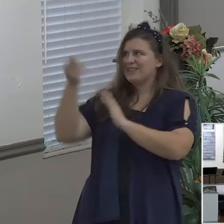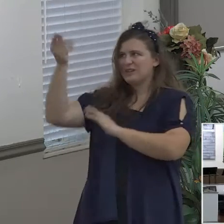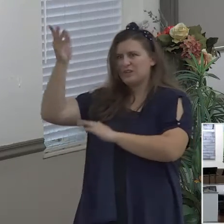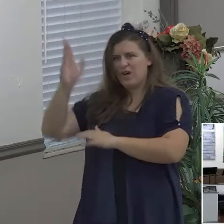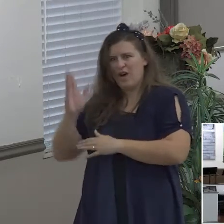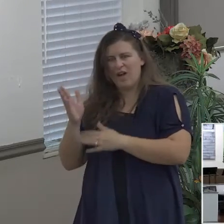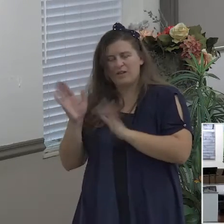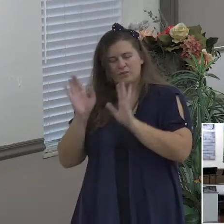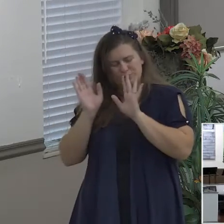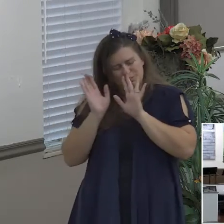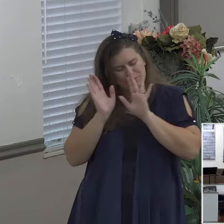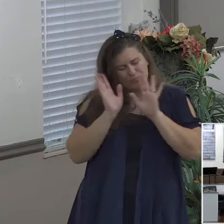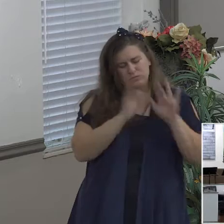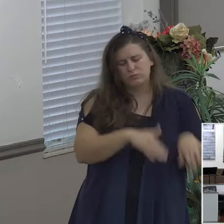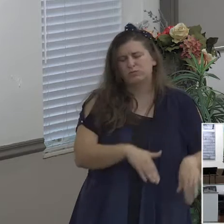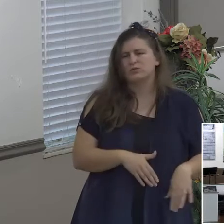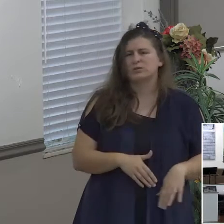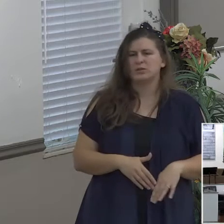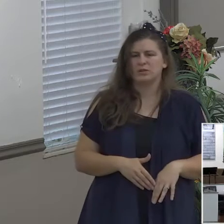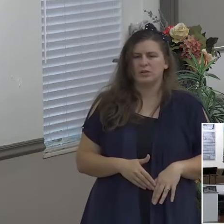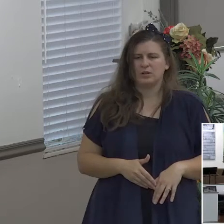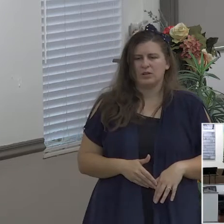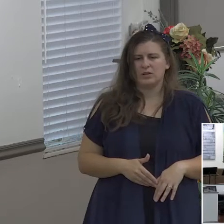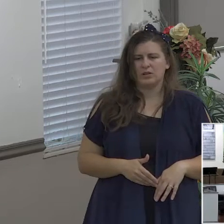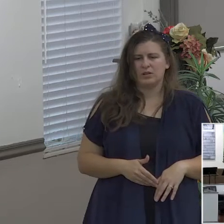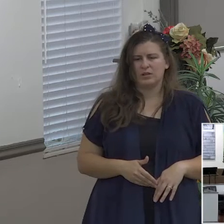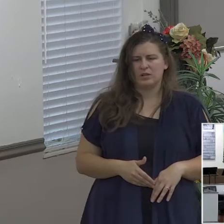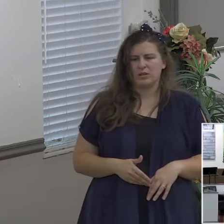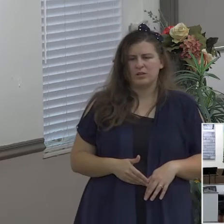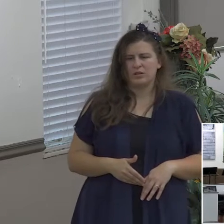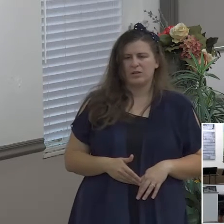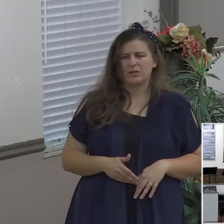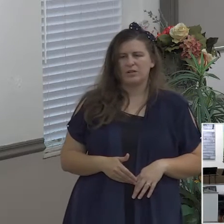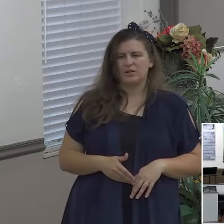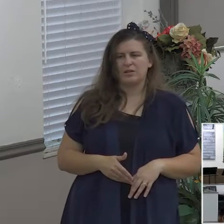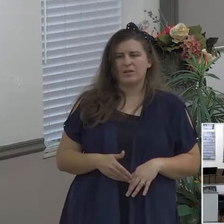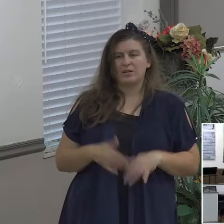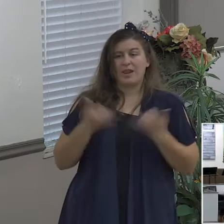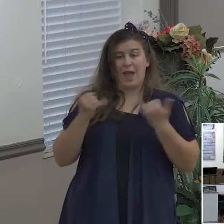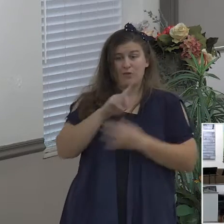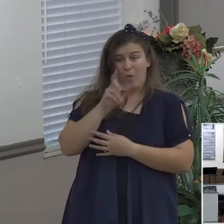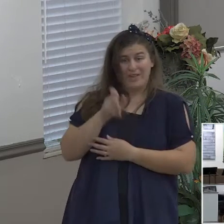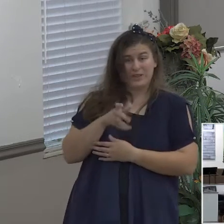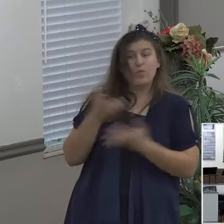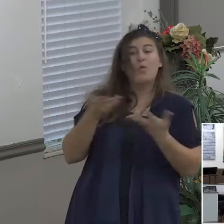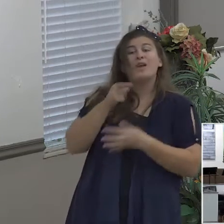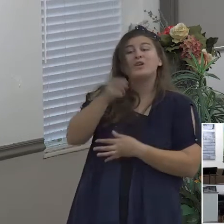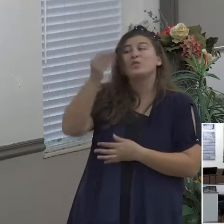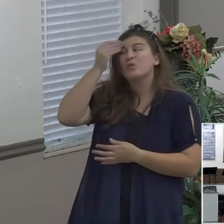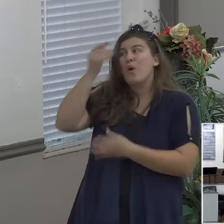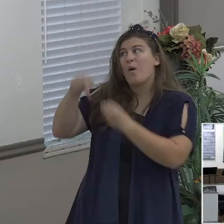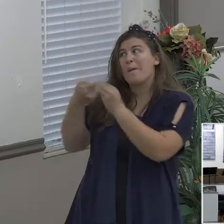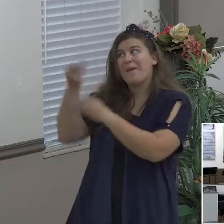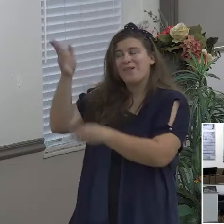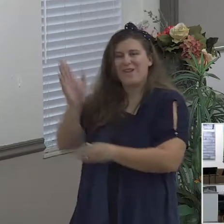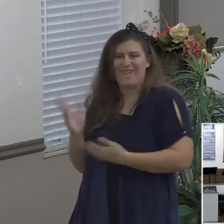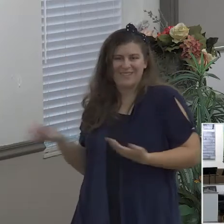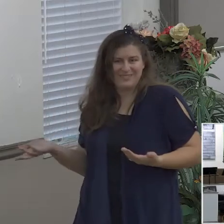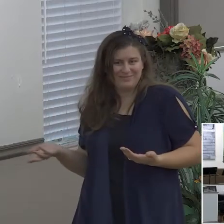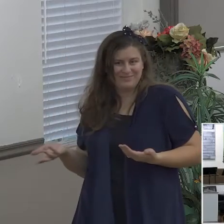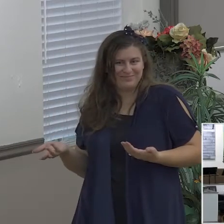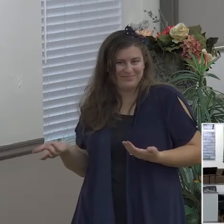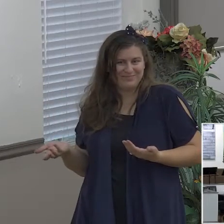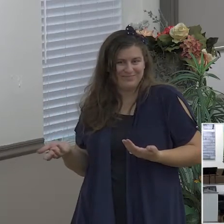about God well let me just give you one thing God loves you so